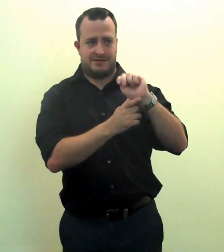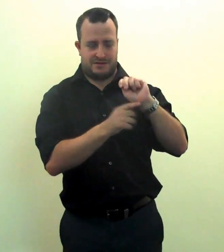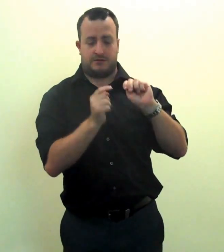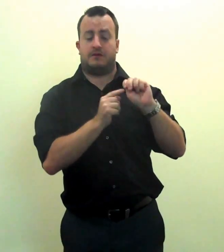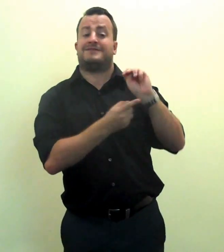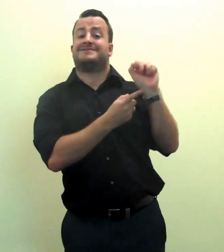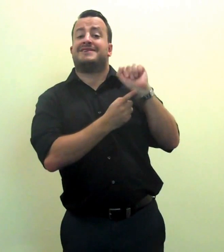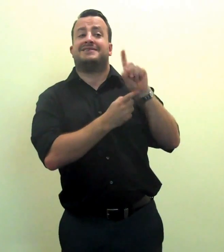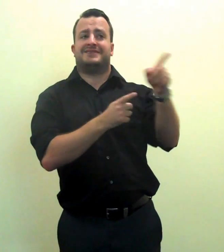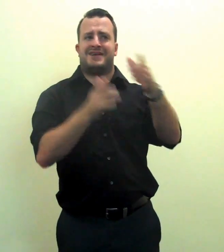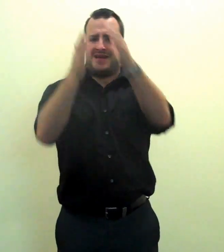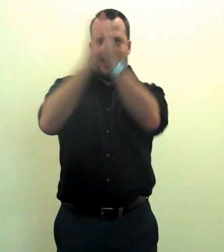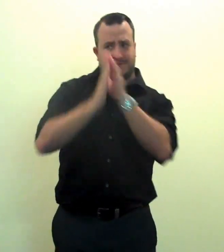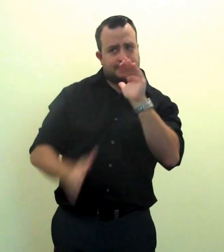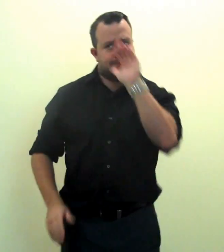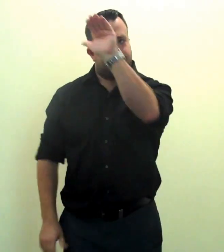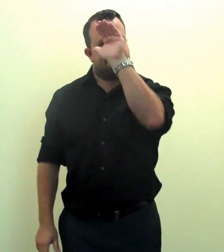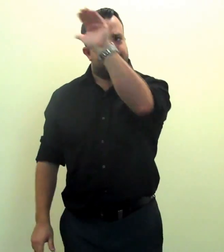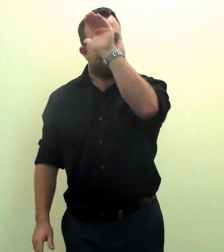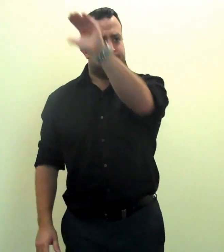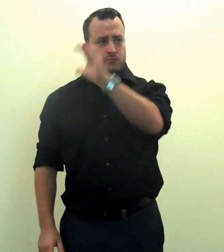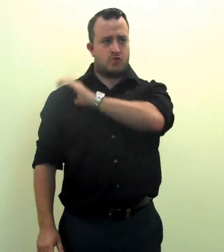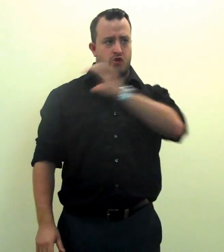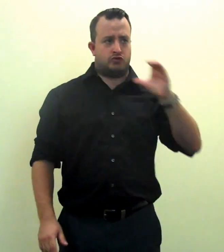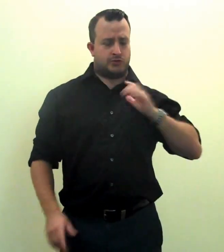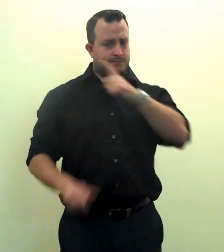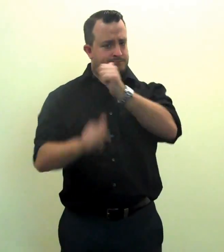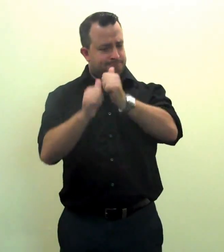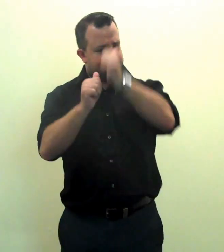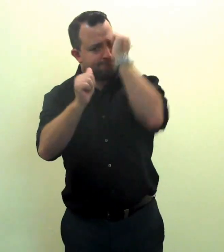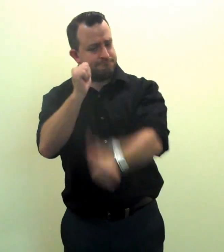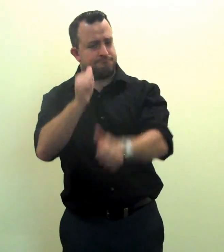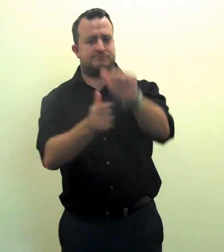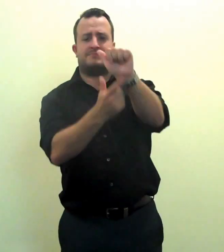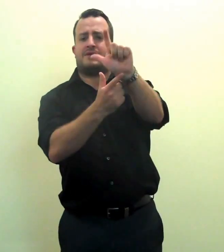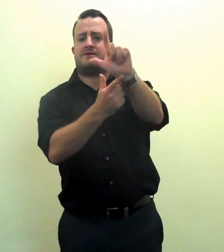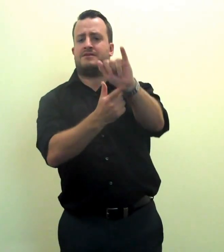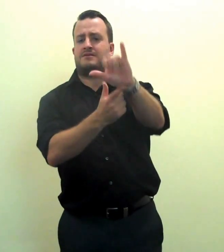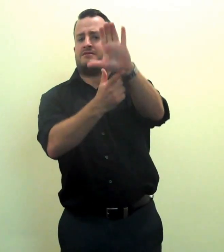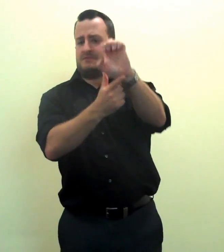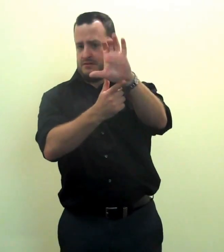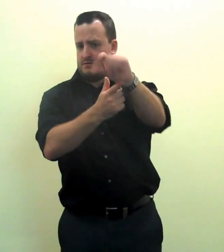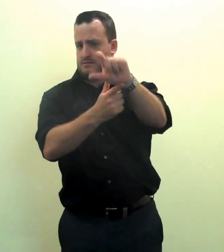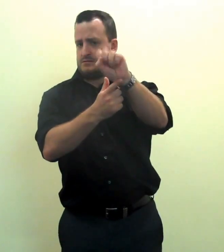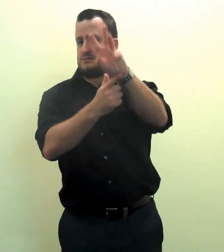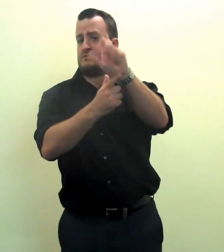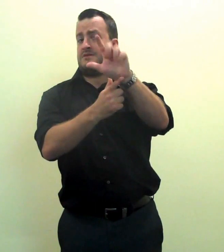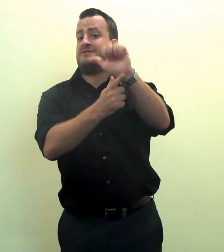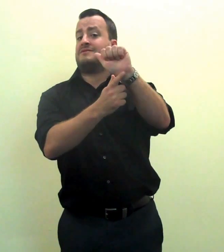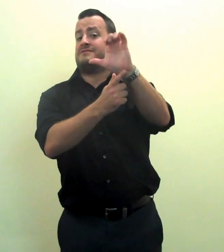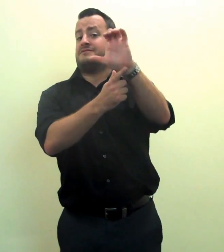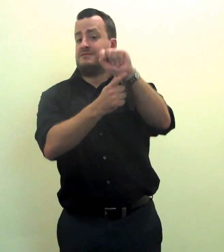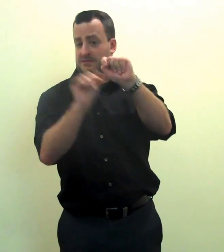NAD is asking Congress to pass the Ellis Cogswell Act.